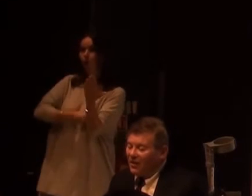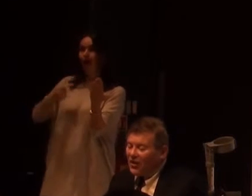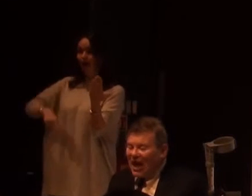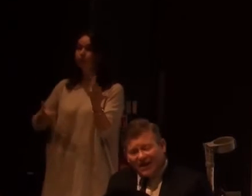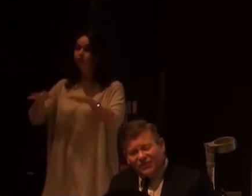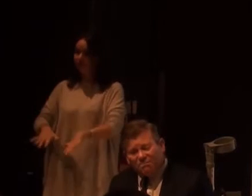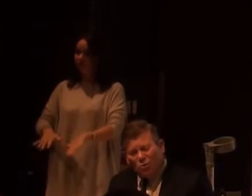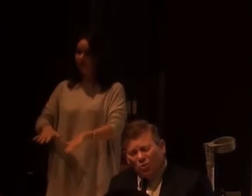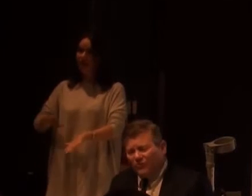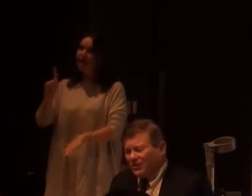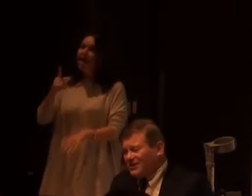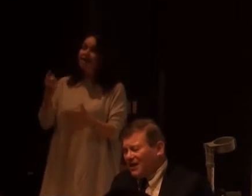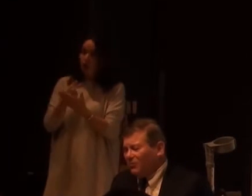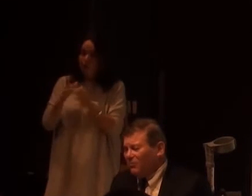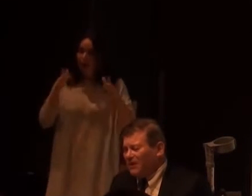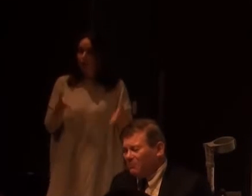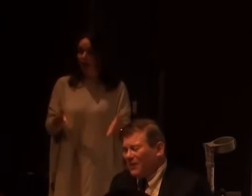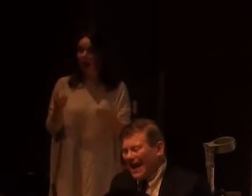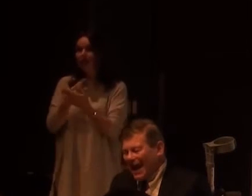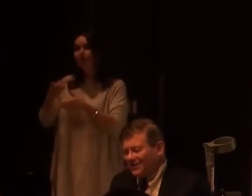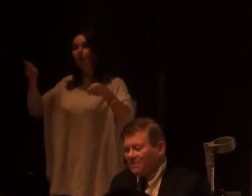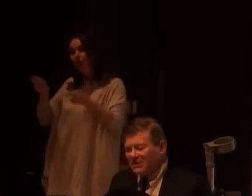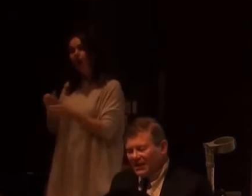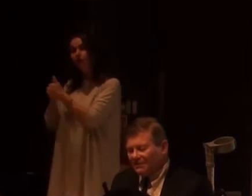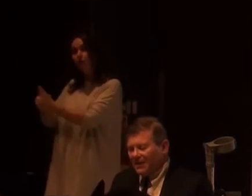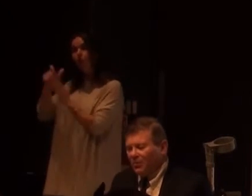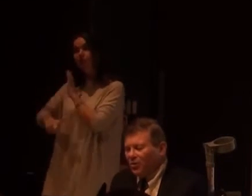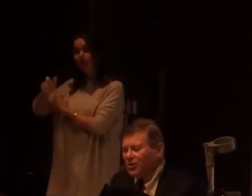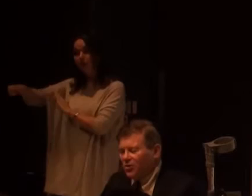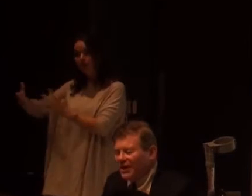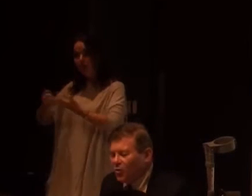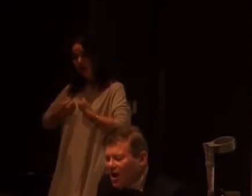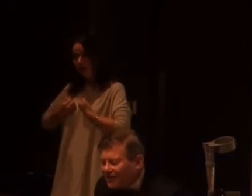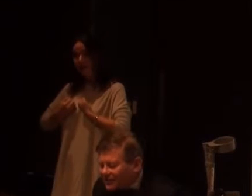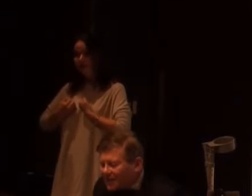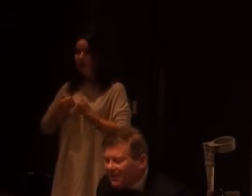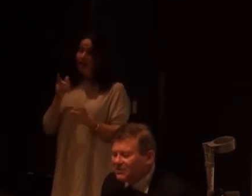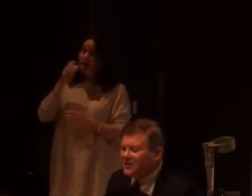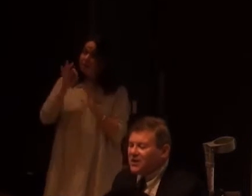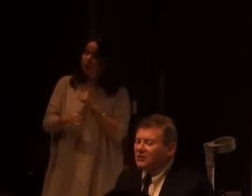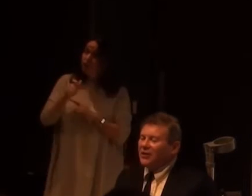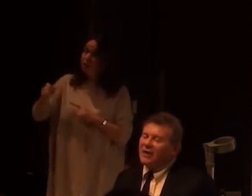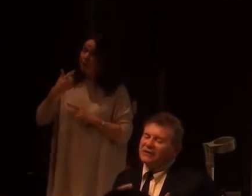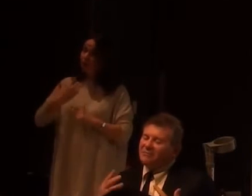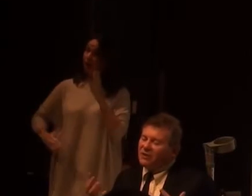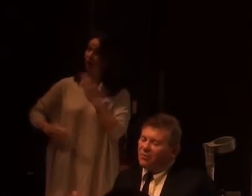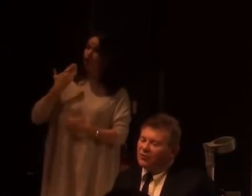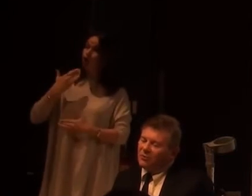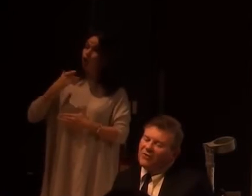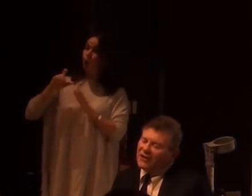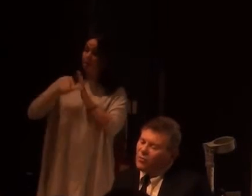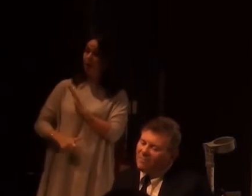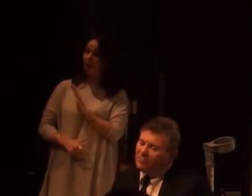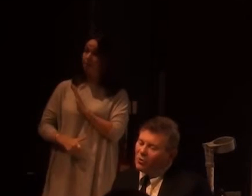about the lack of support that disabled people get. Particularly people who are newly acquired of impairments. So that it seems